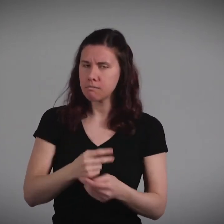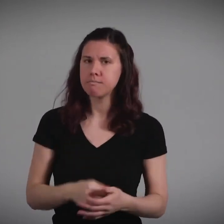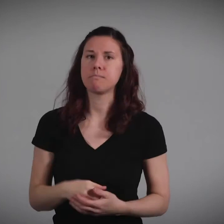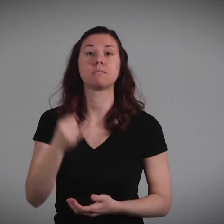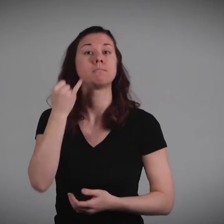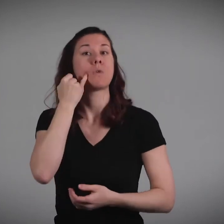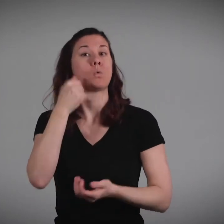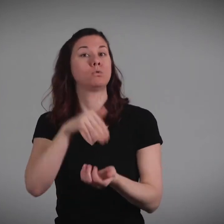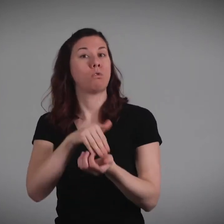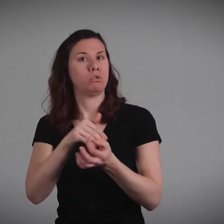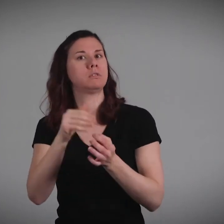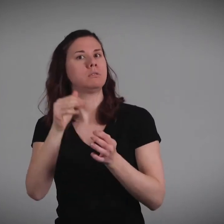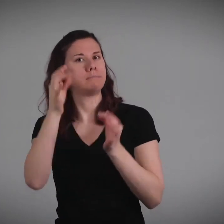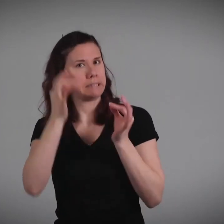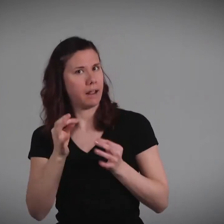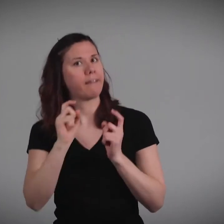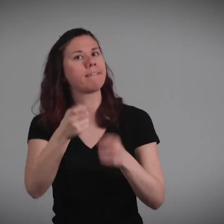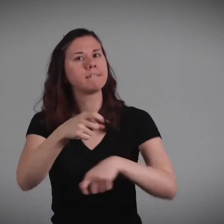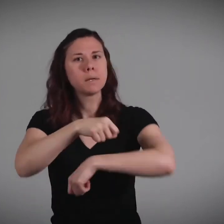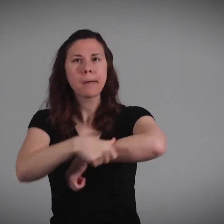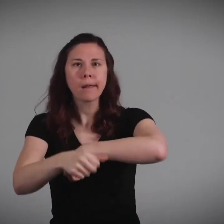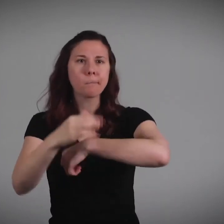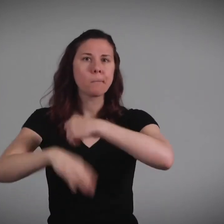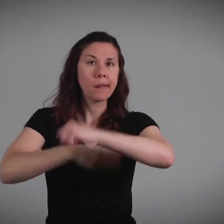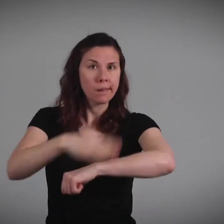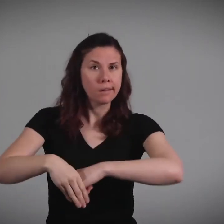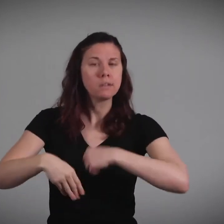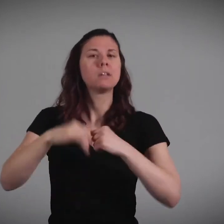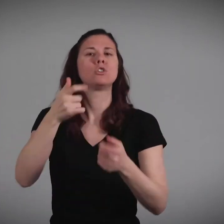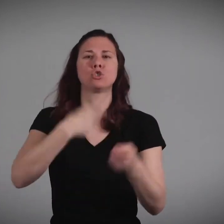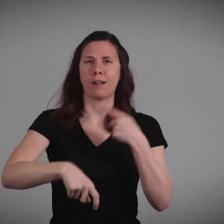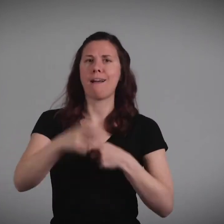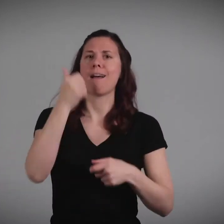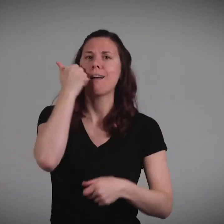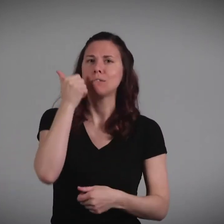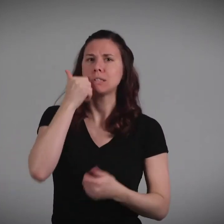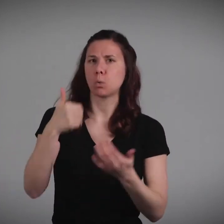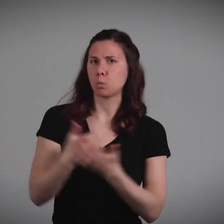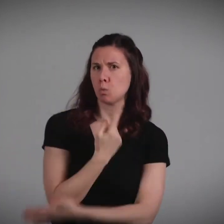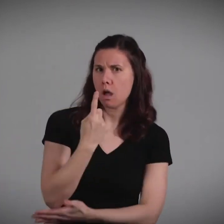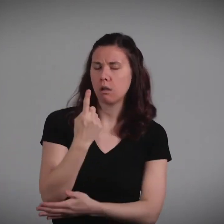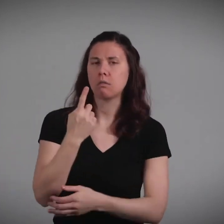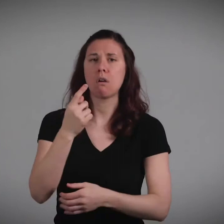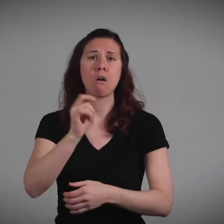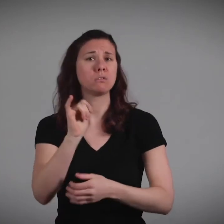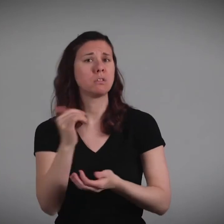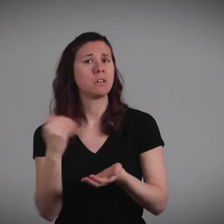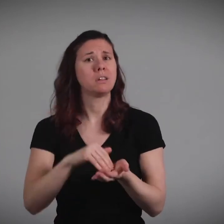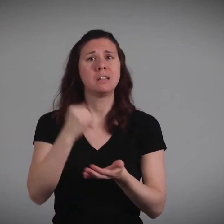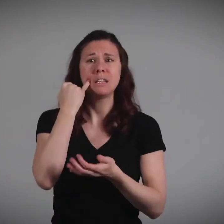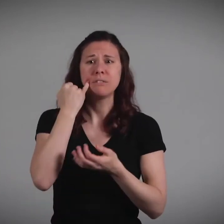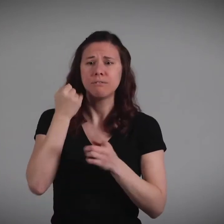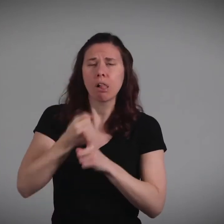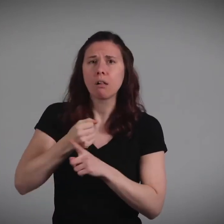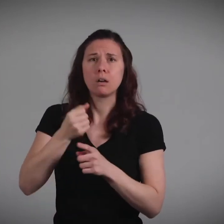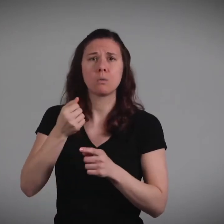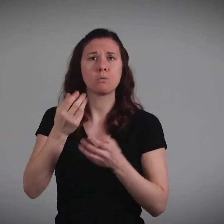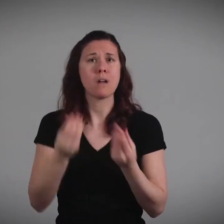If the doctor bandaged your cut, you have to change it every day and put on a new one, and change it if it becomes wet or dirty.